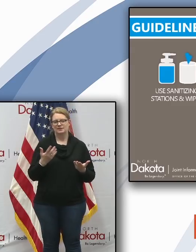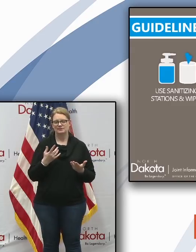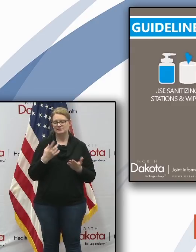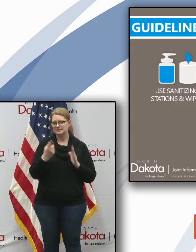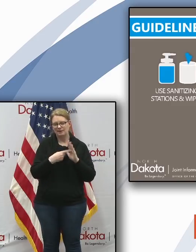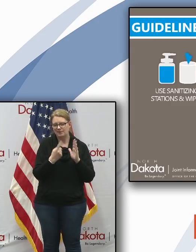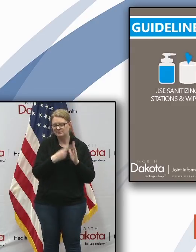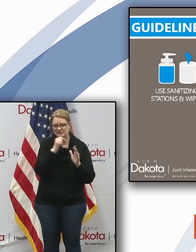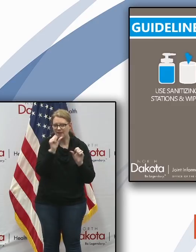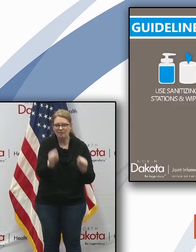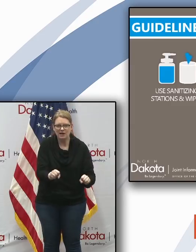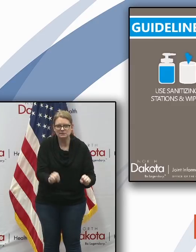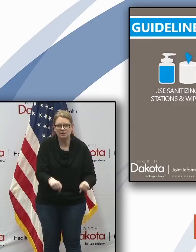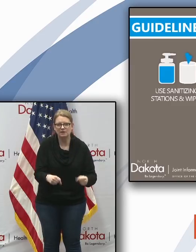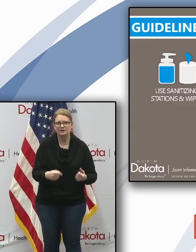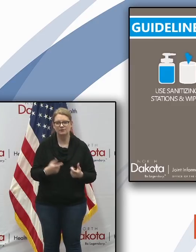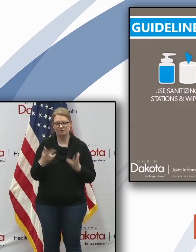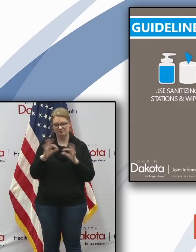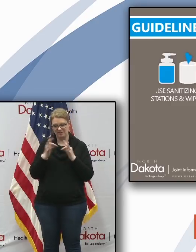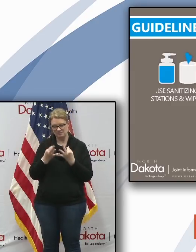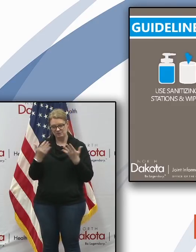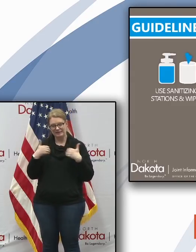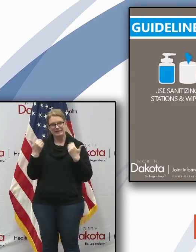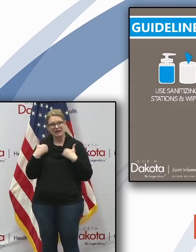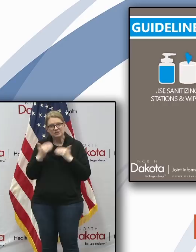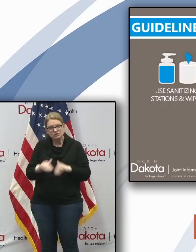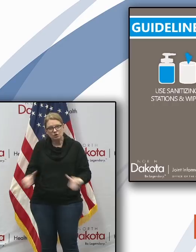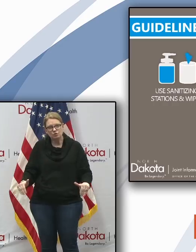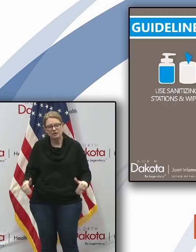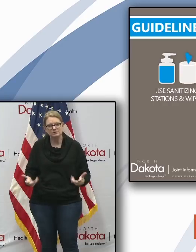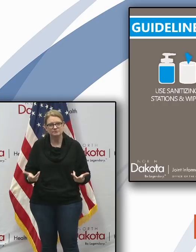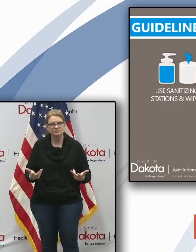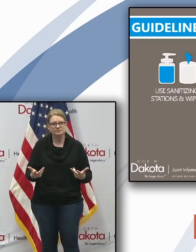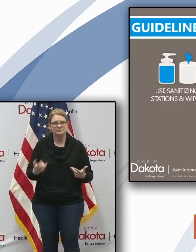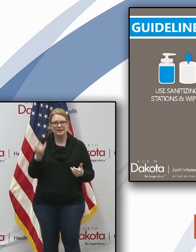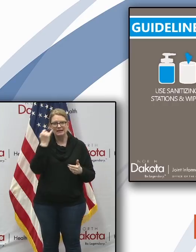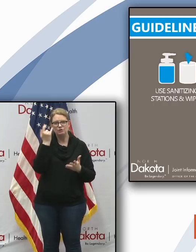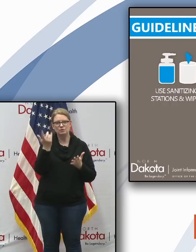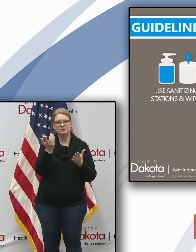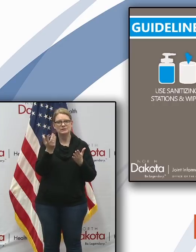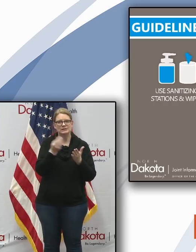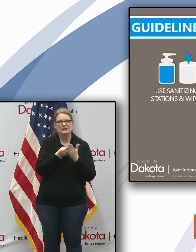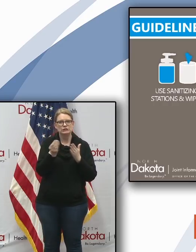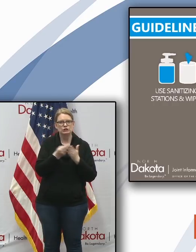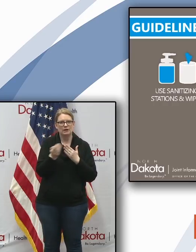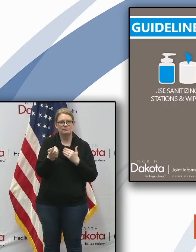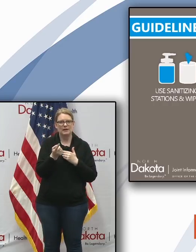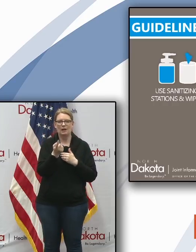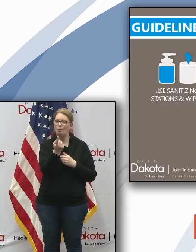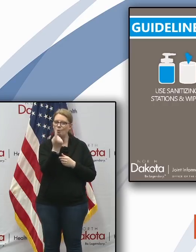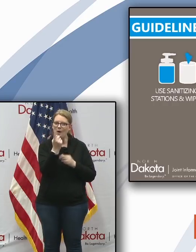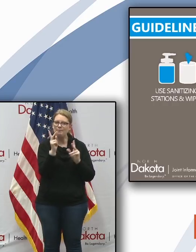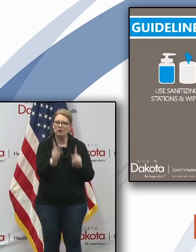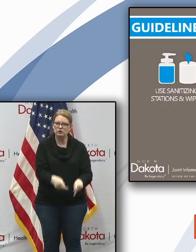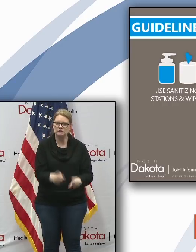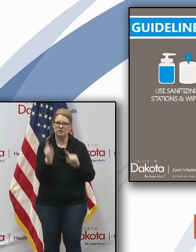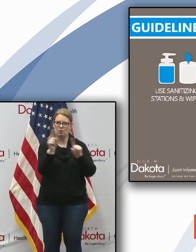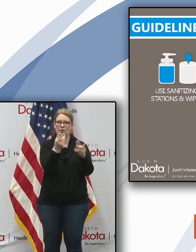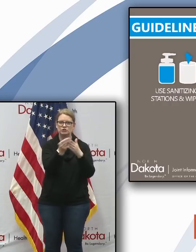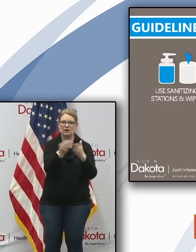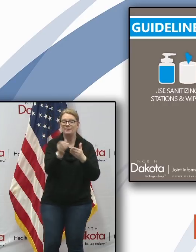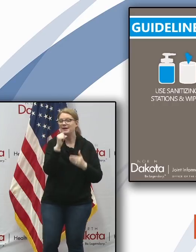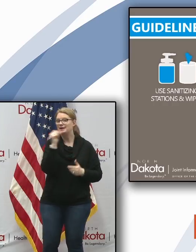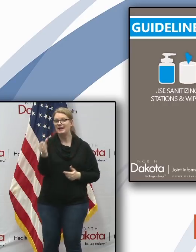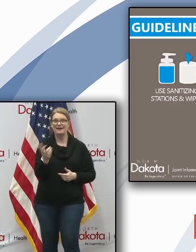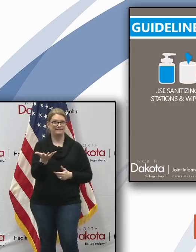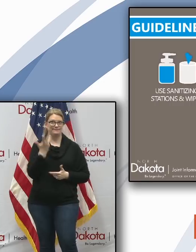you know for families with young children uh but again if you can uh shop uh you just send one family member to shop that's great number